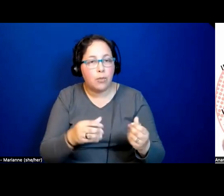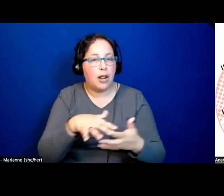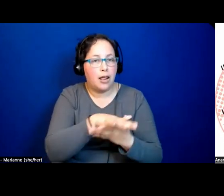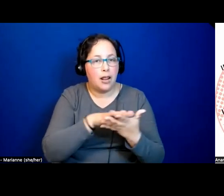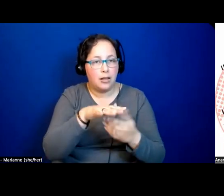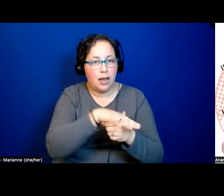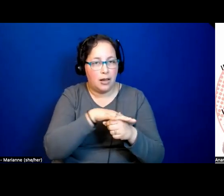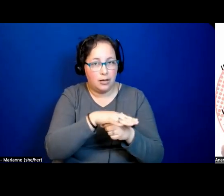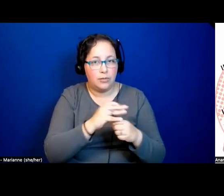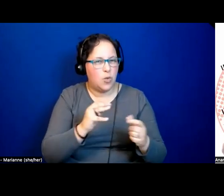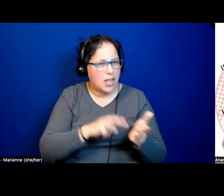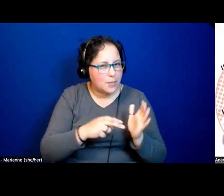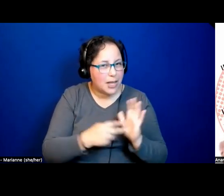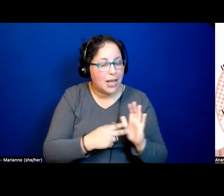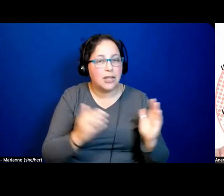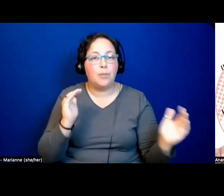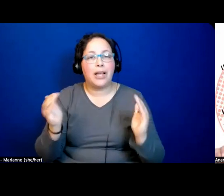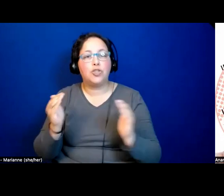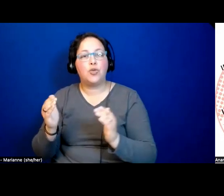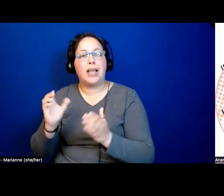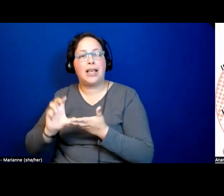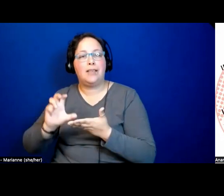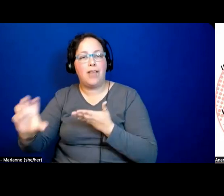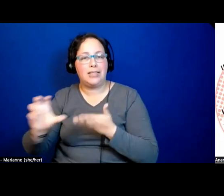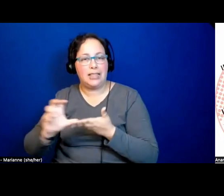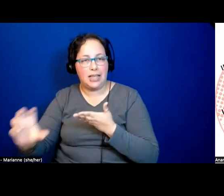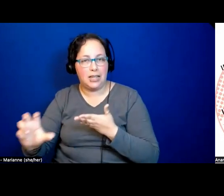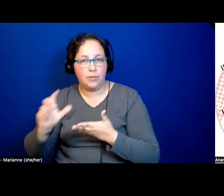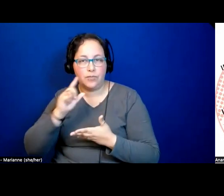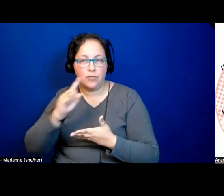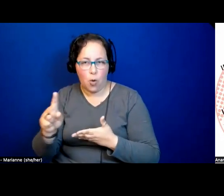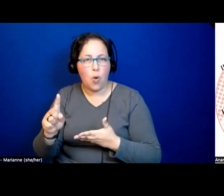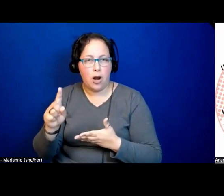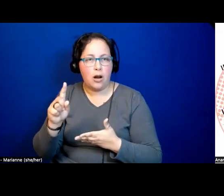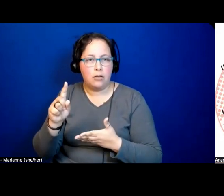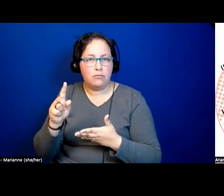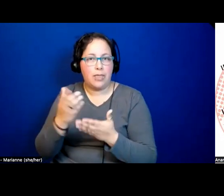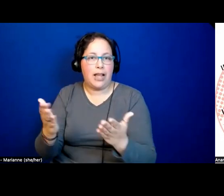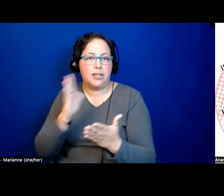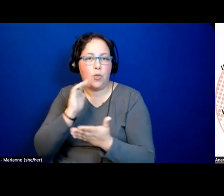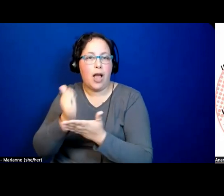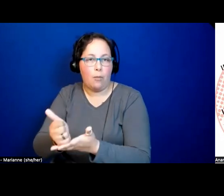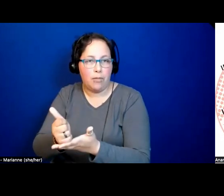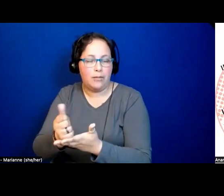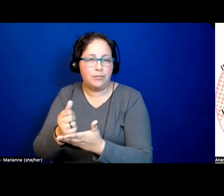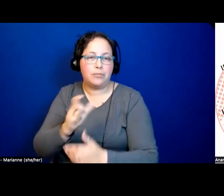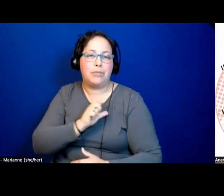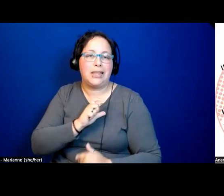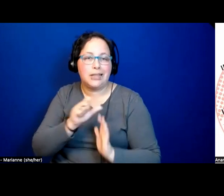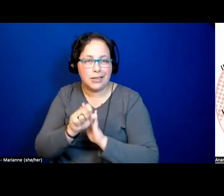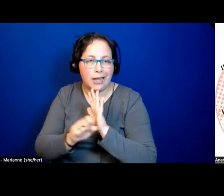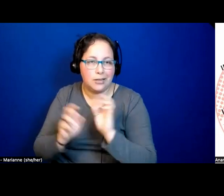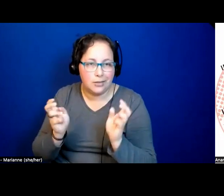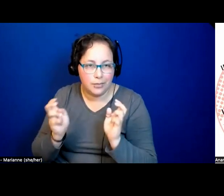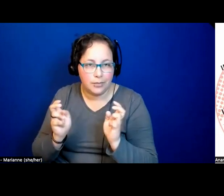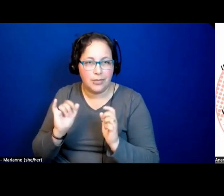in the institutions of the state, of the settler capitalist state, the police state. And I think that tension